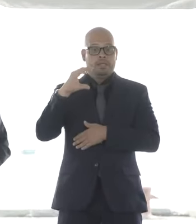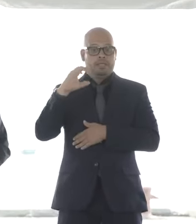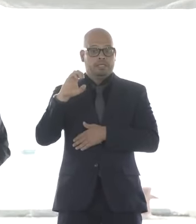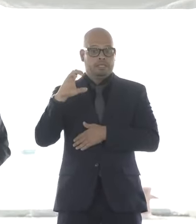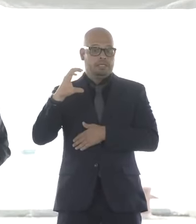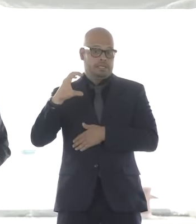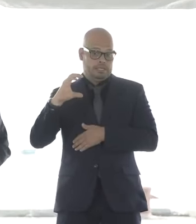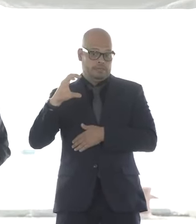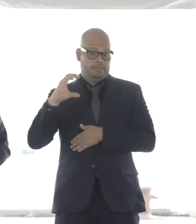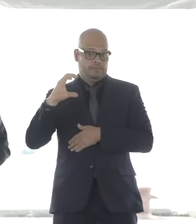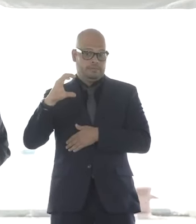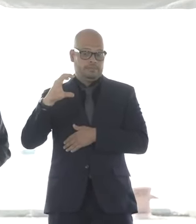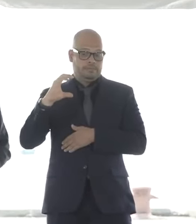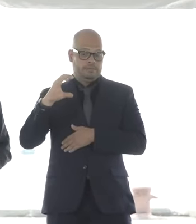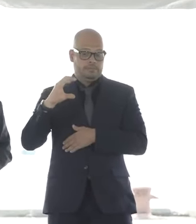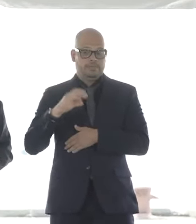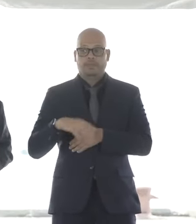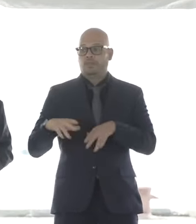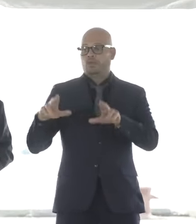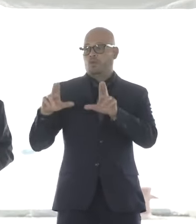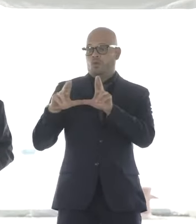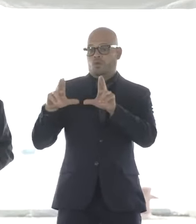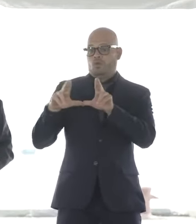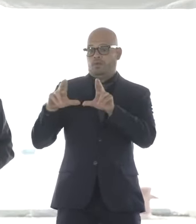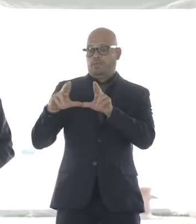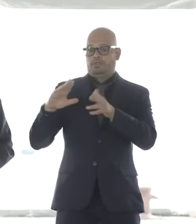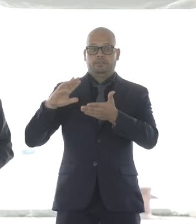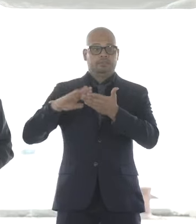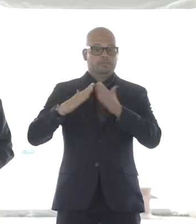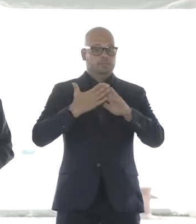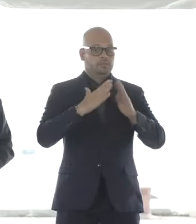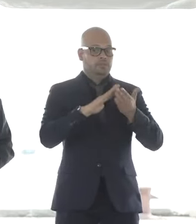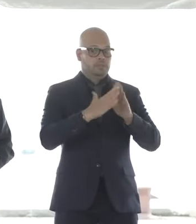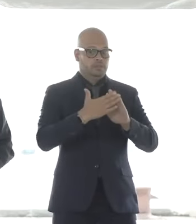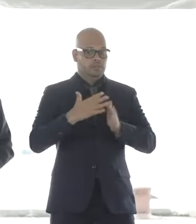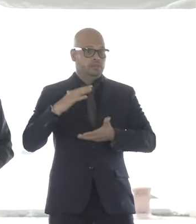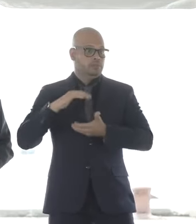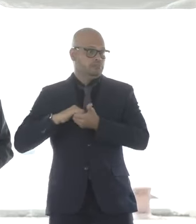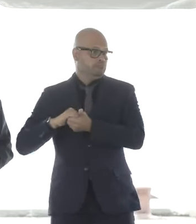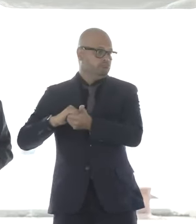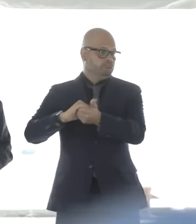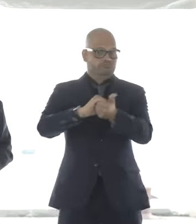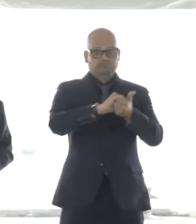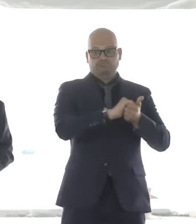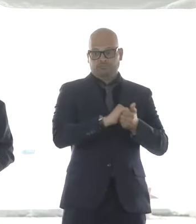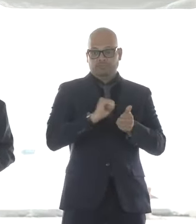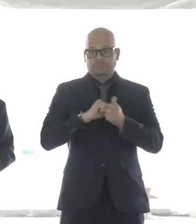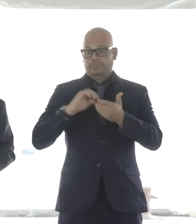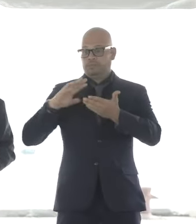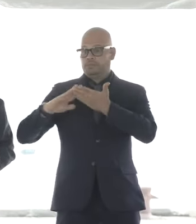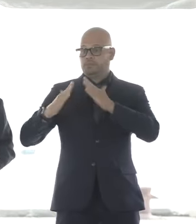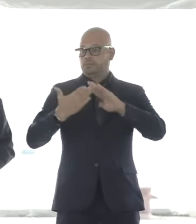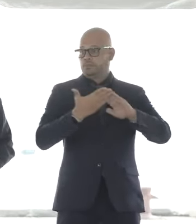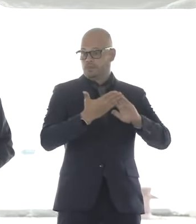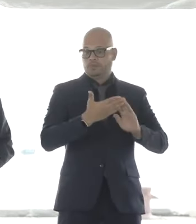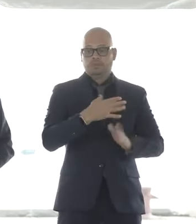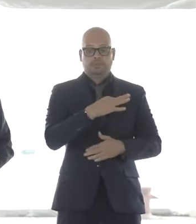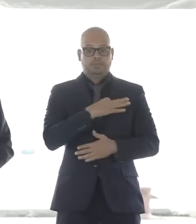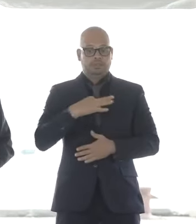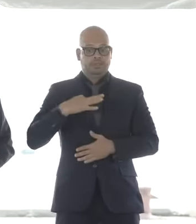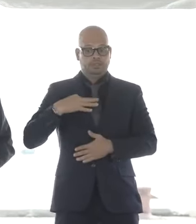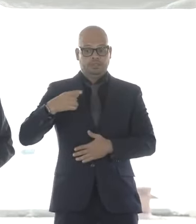all of our community partners, and also to the many city staff who have worked tirelessly over the last three years to make this day possible,